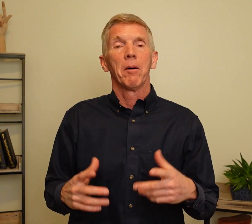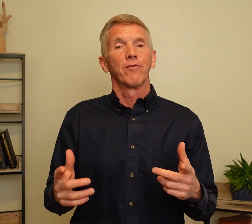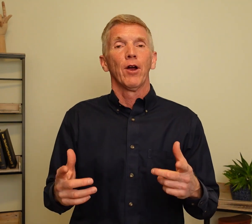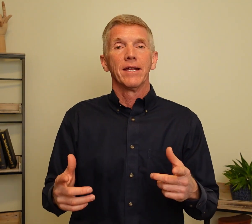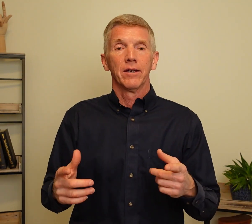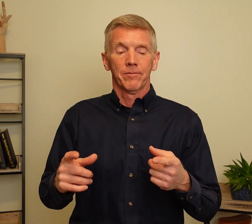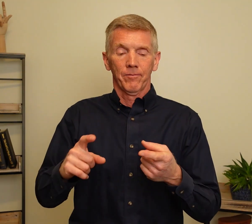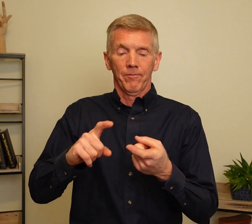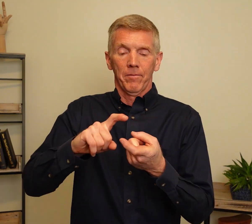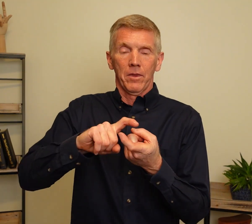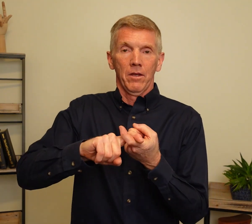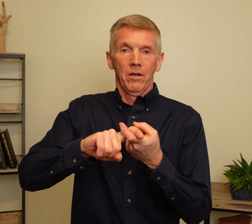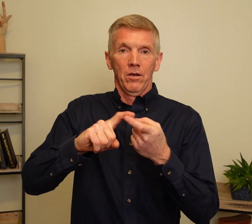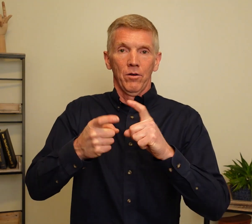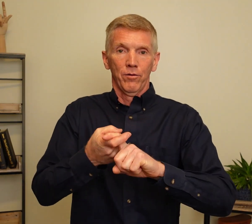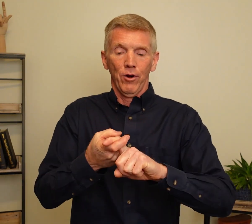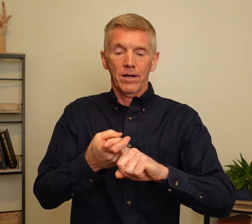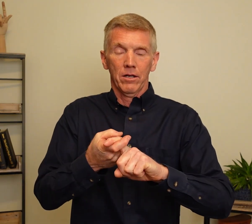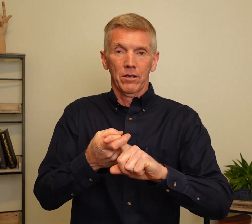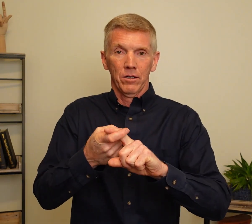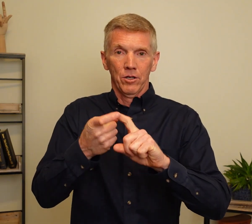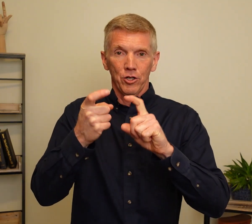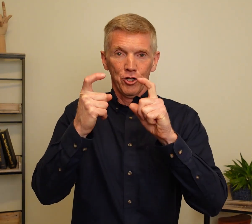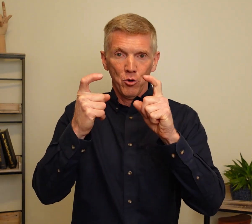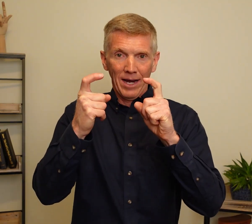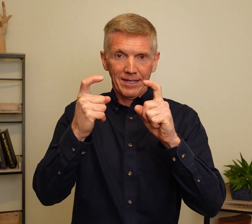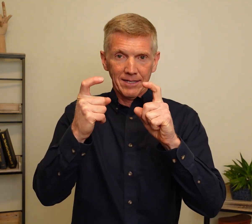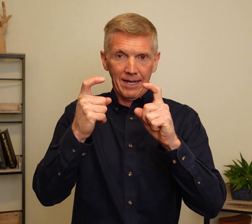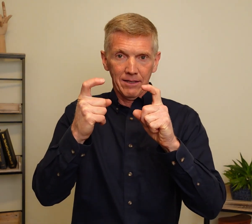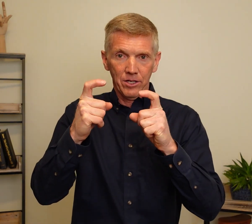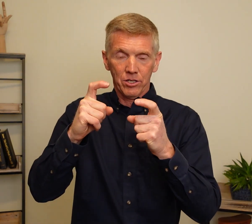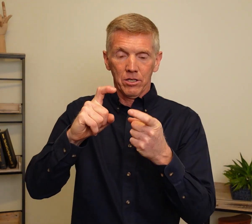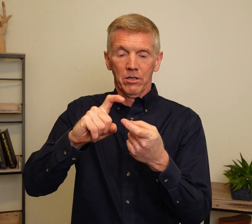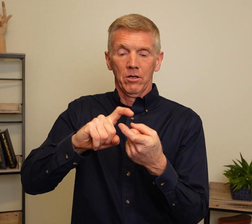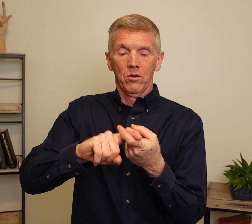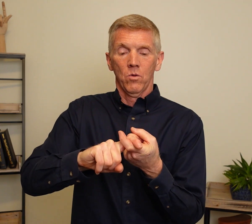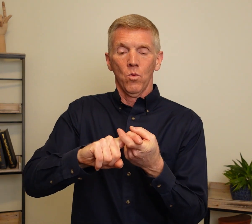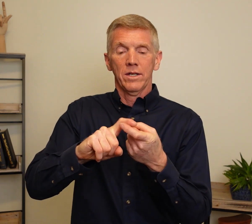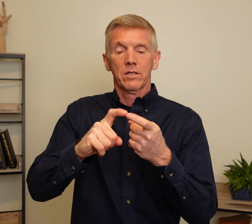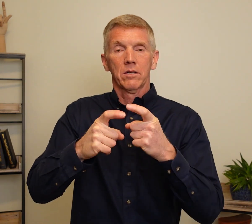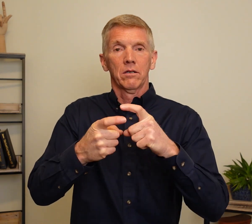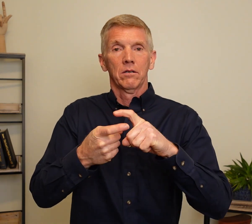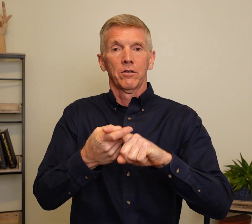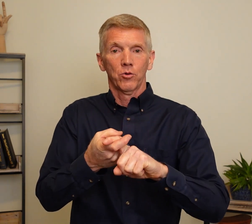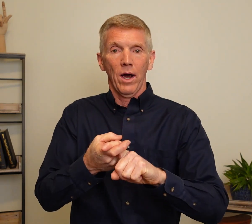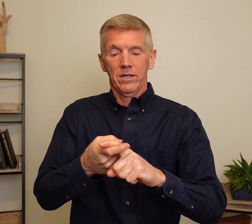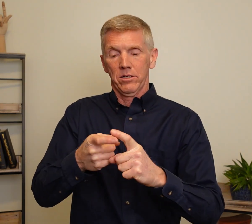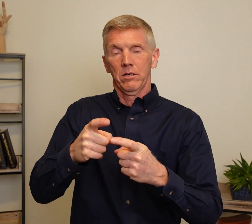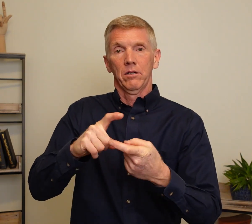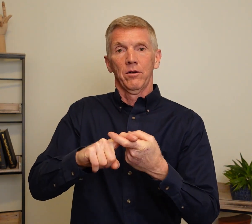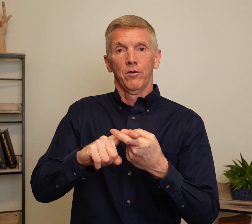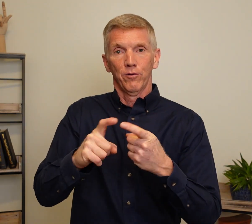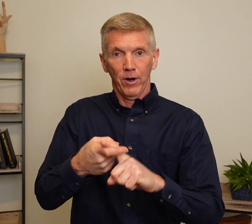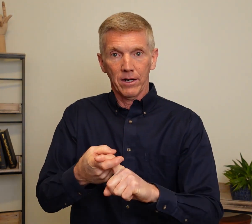How about friend? Friend. Two X hands like this. Once. Twice. Friend.